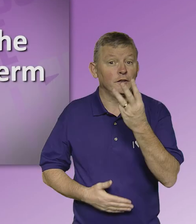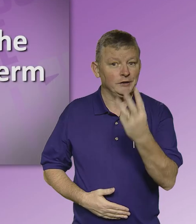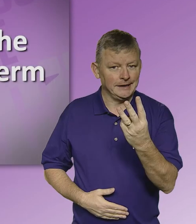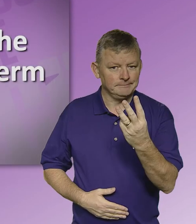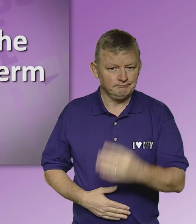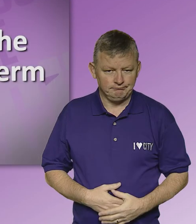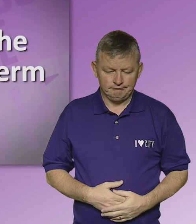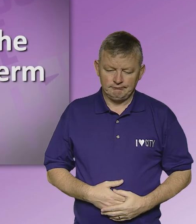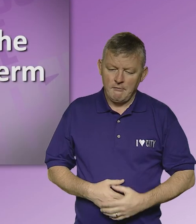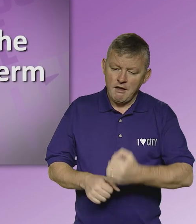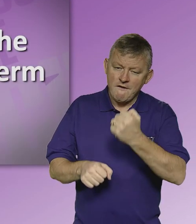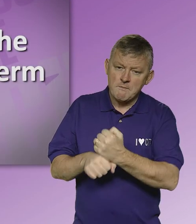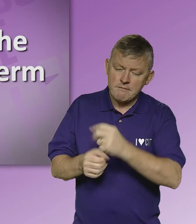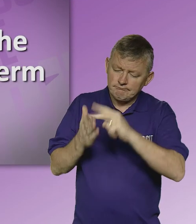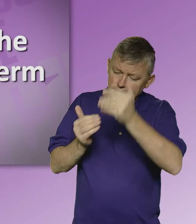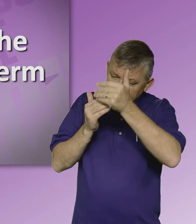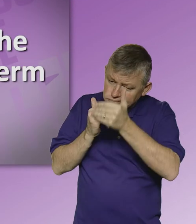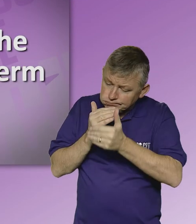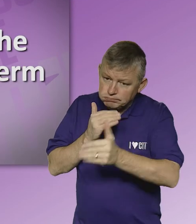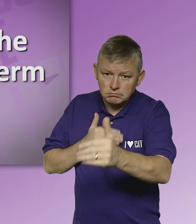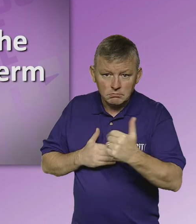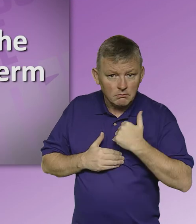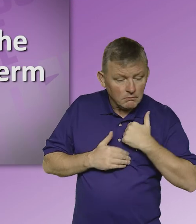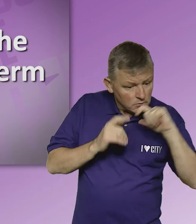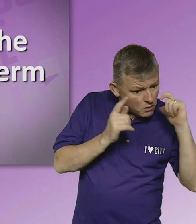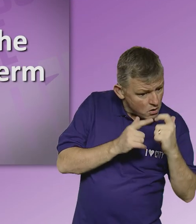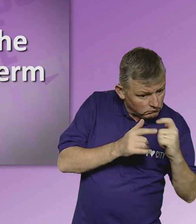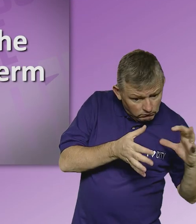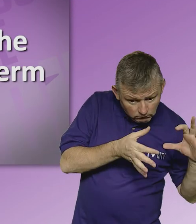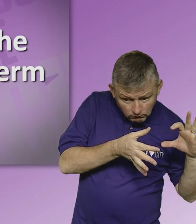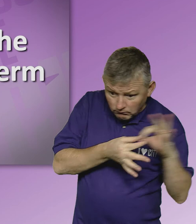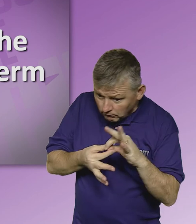Section 3. Our contribution to the other relevant long-term government goals.